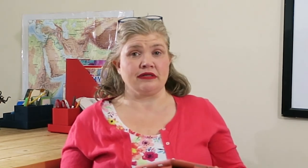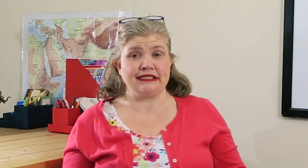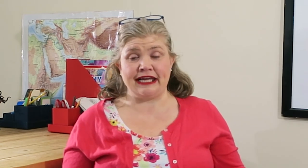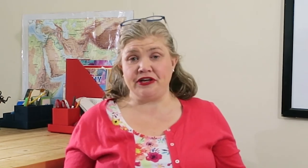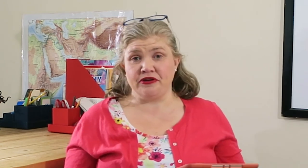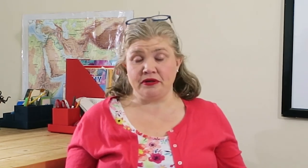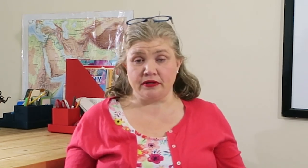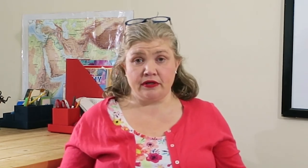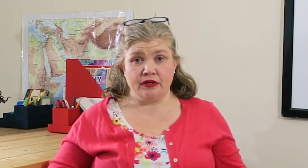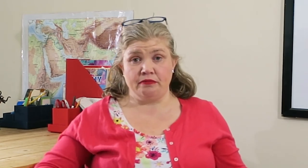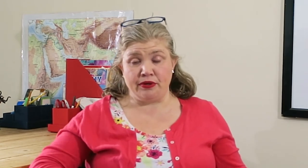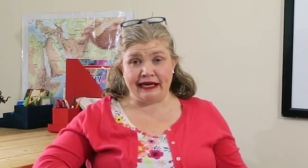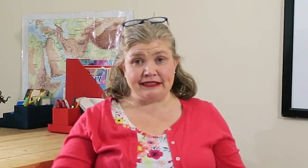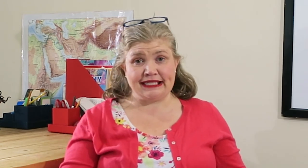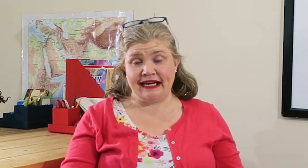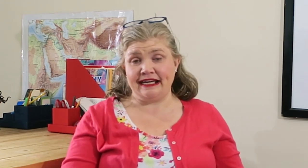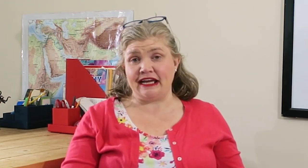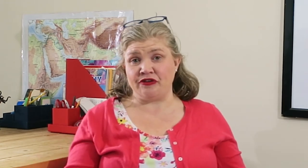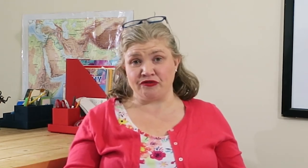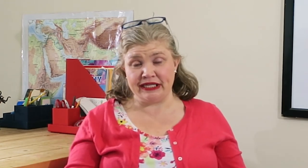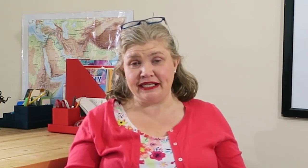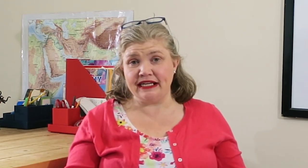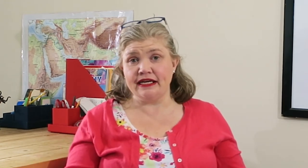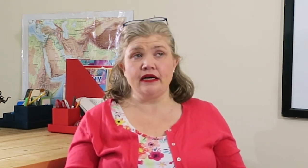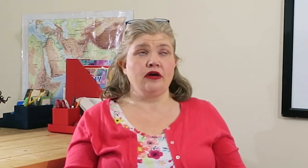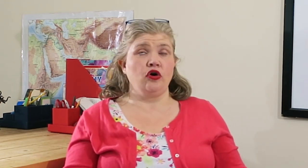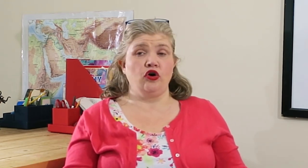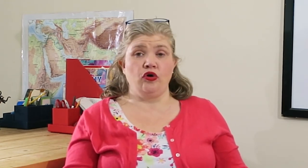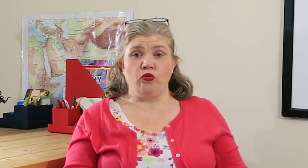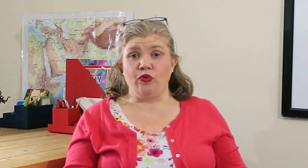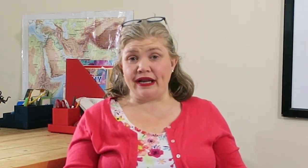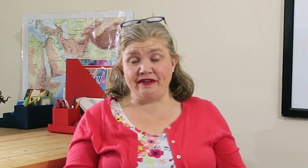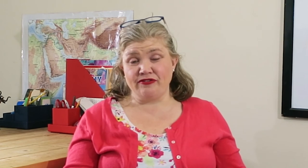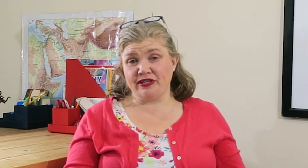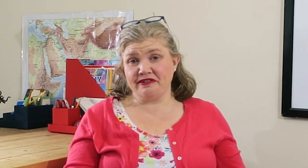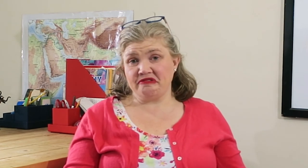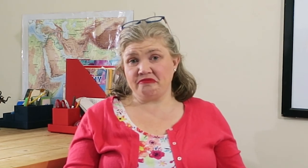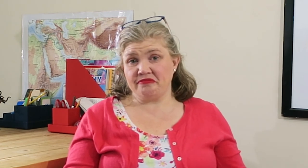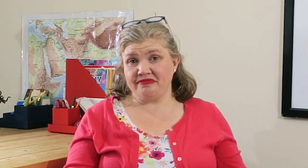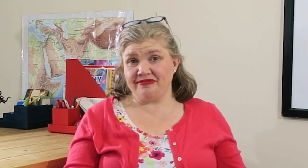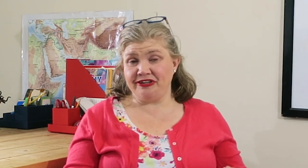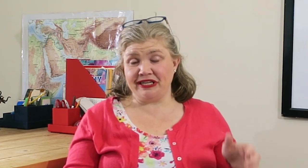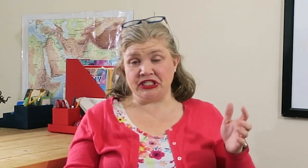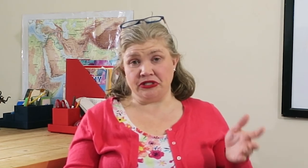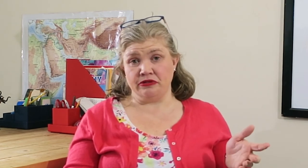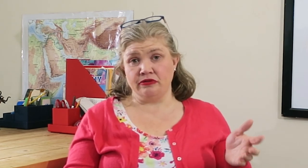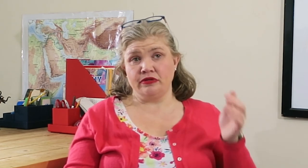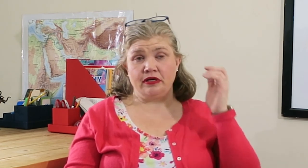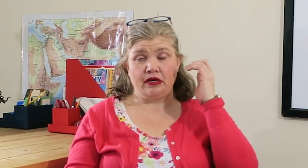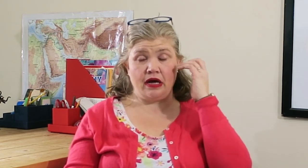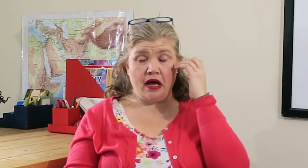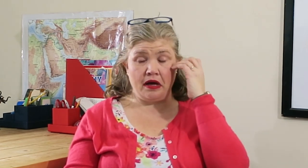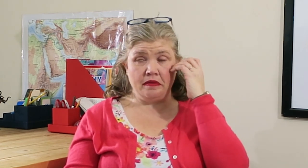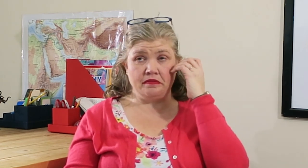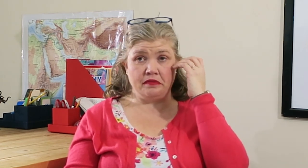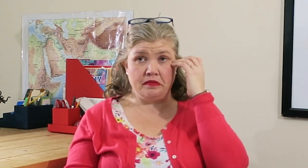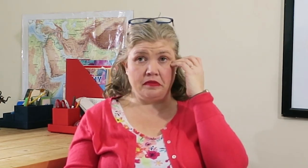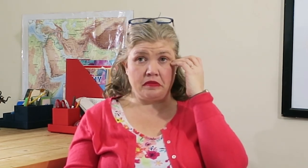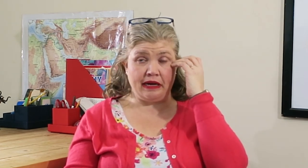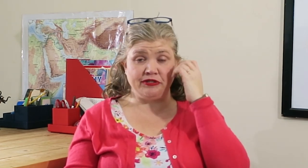take your book outside and read whatever you can do. I'm